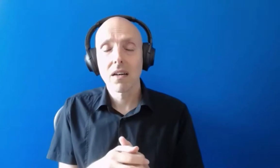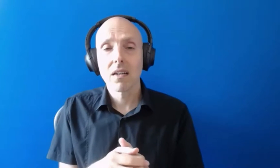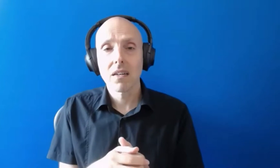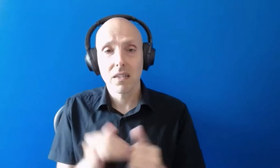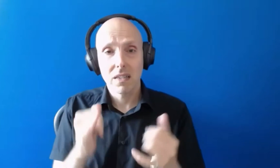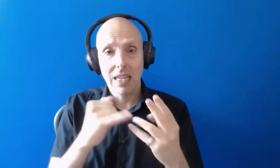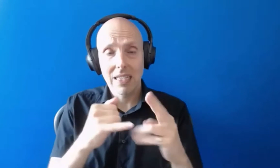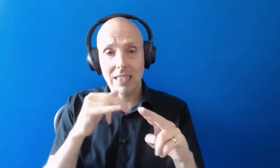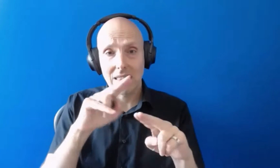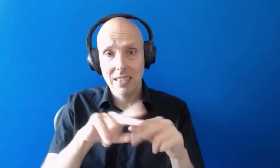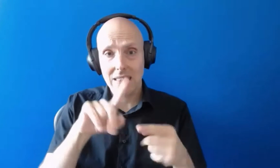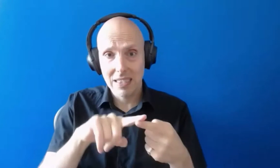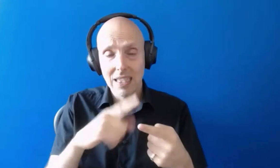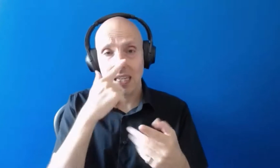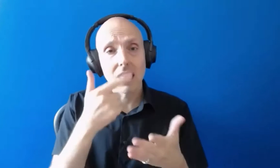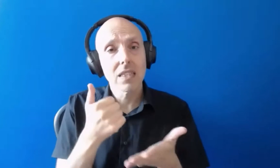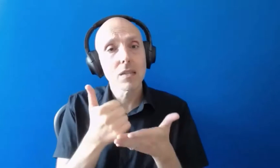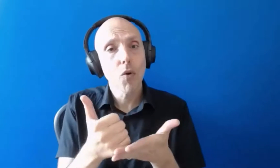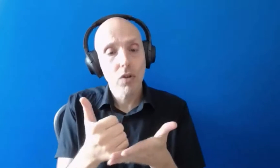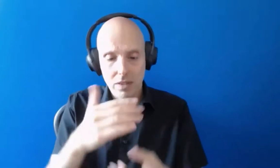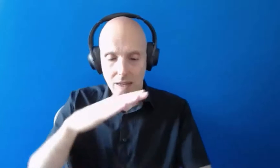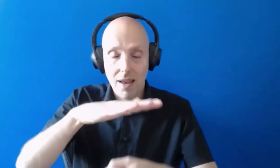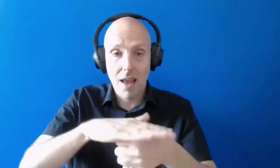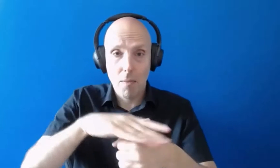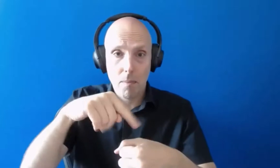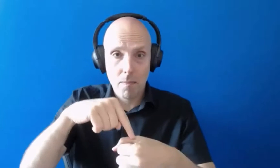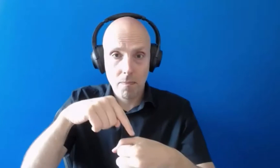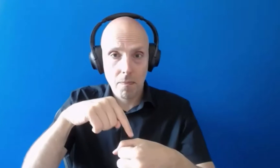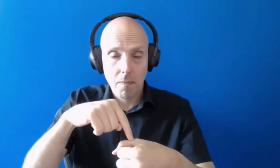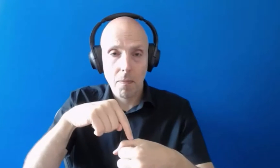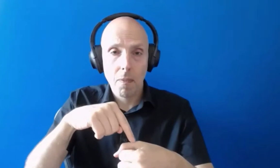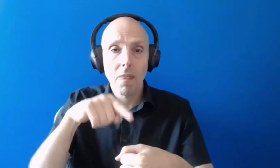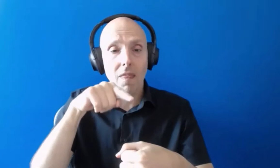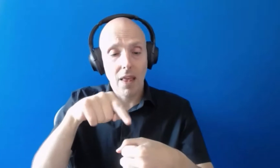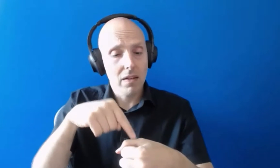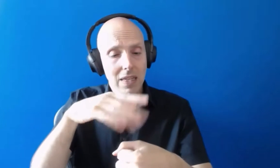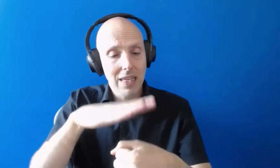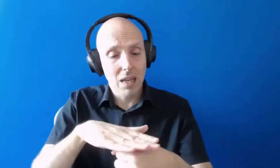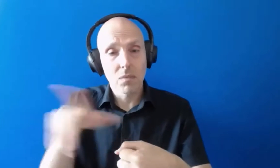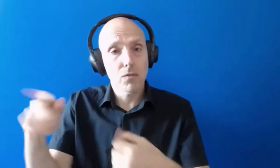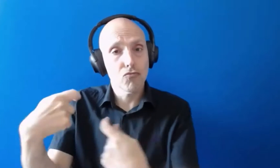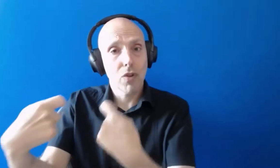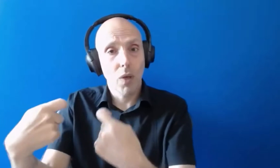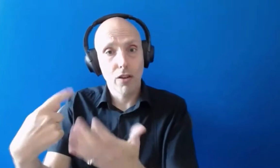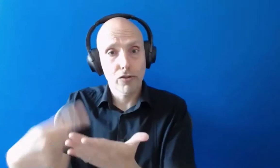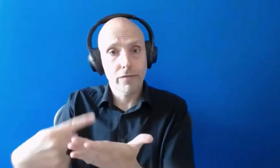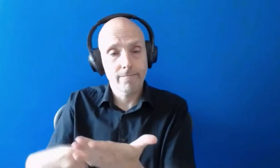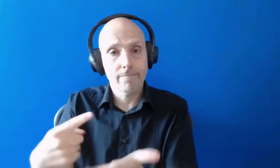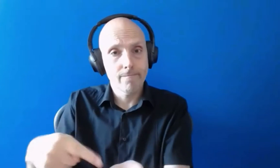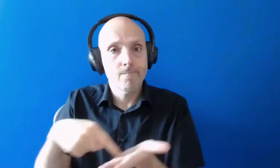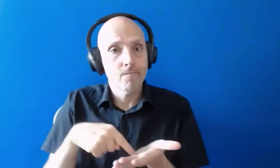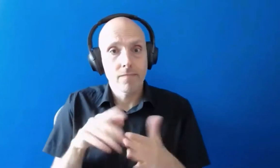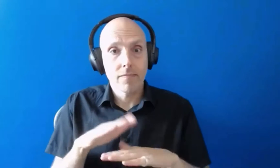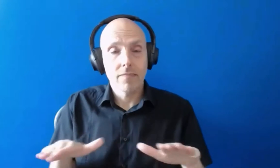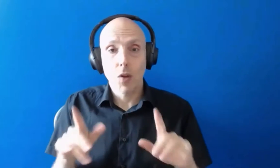give in in that regard is um capped and that is subject to um regulations so we cannot pay um